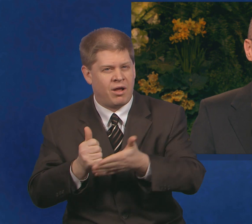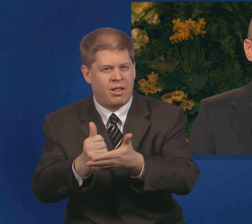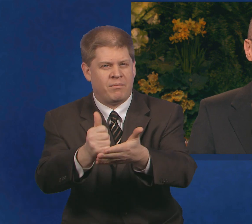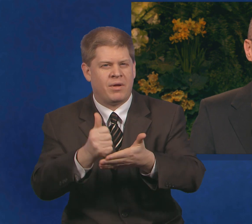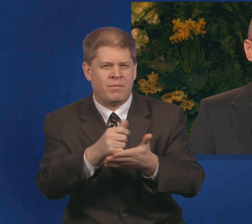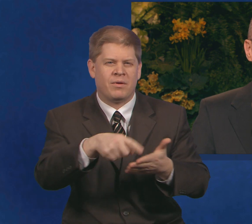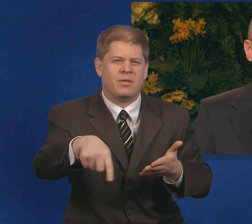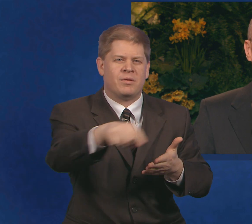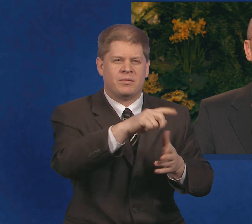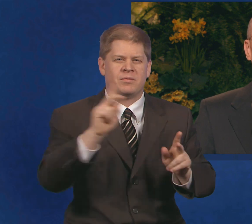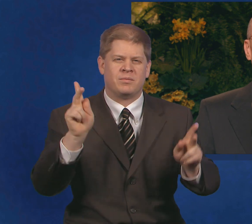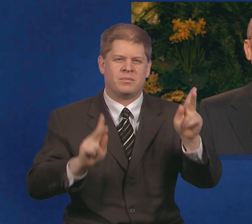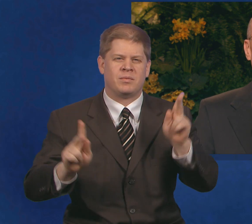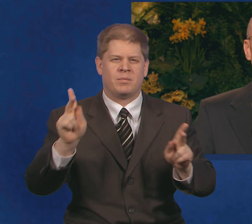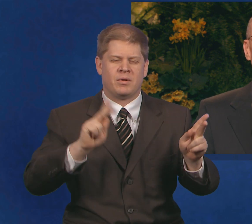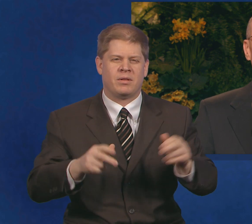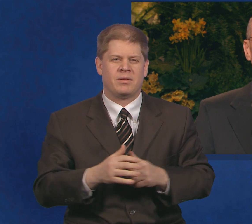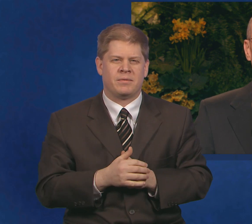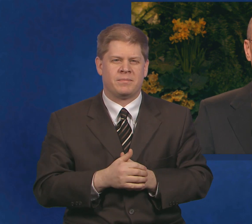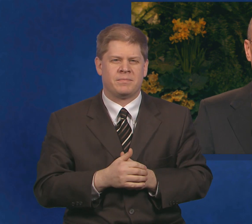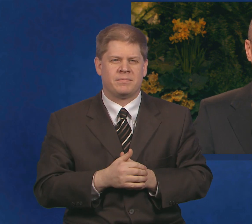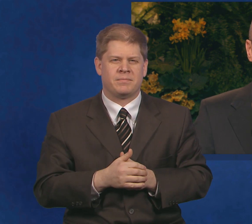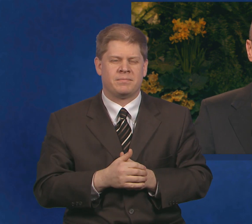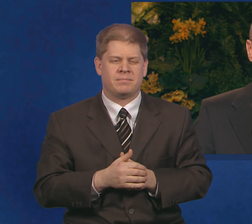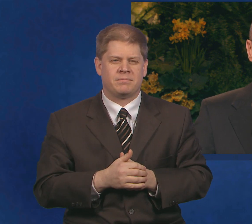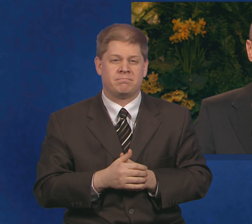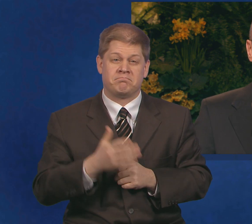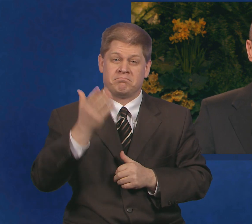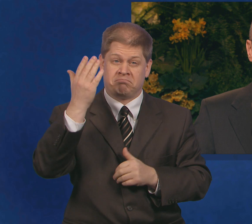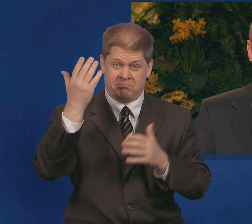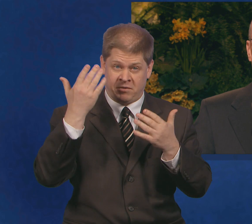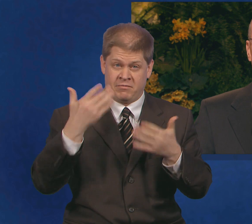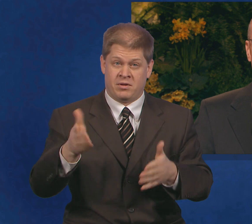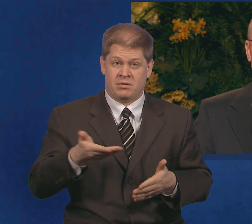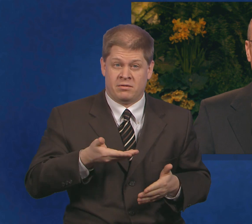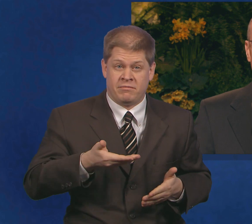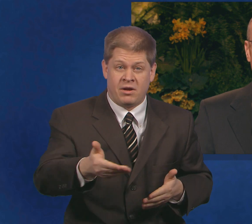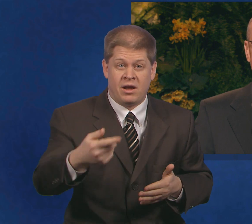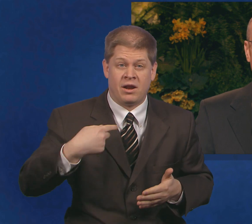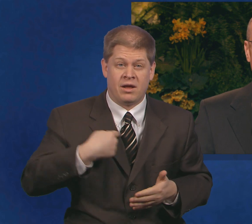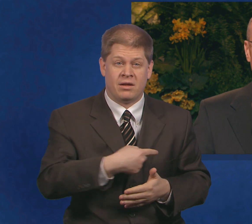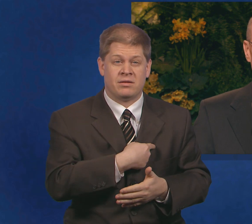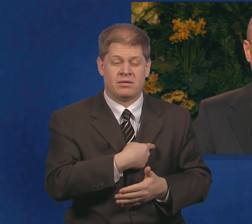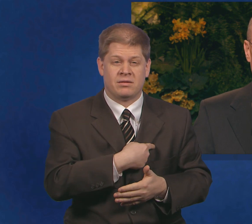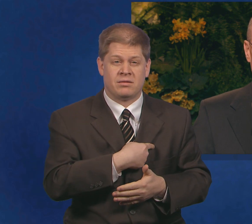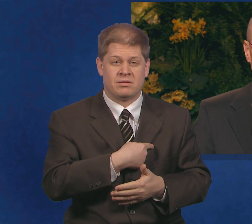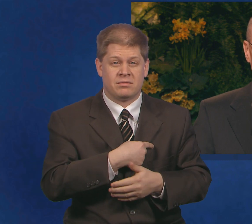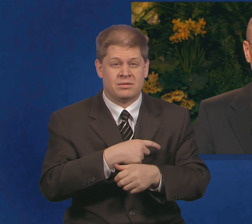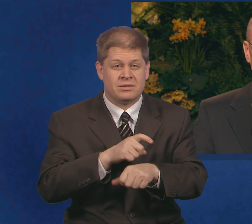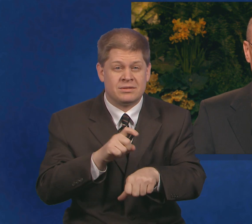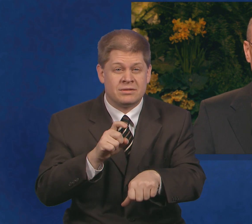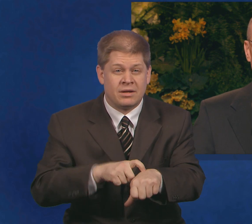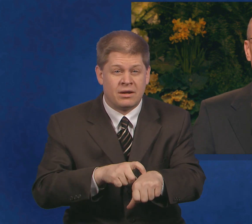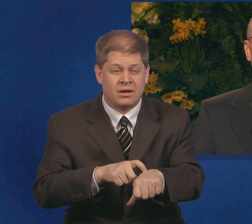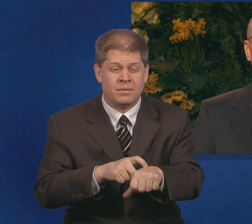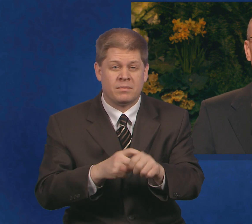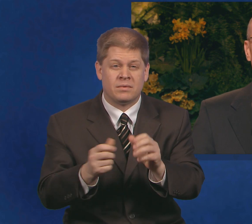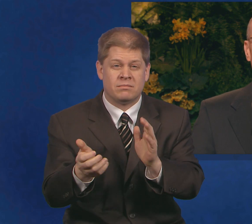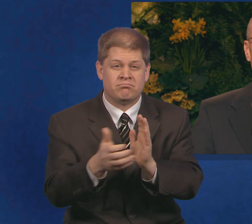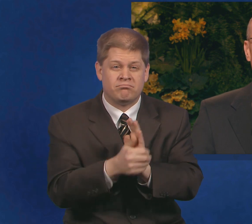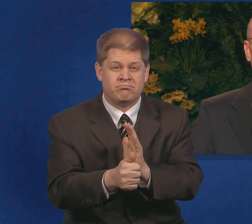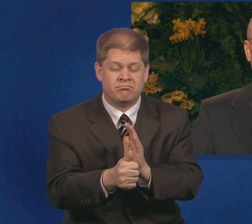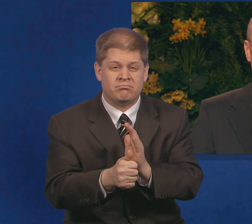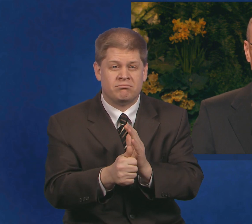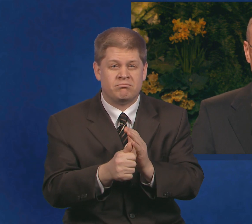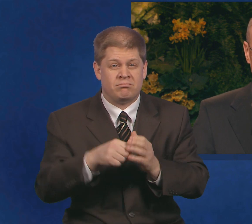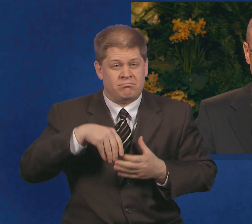He has invited His children to consecrate their time, their means,